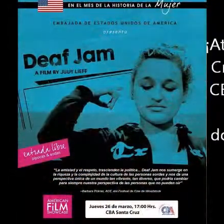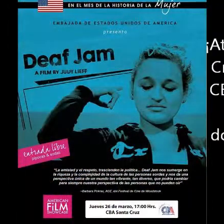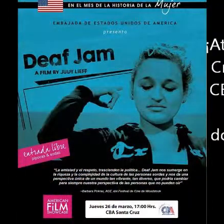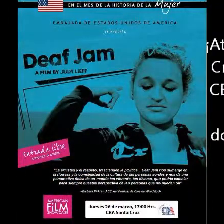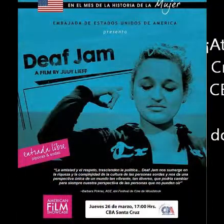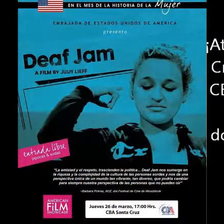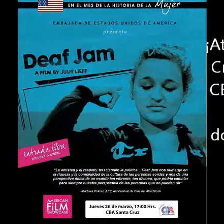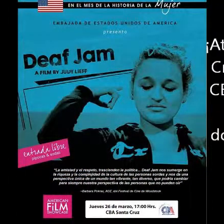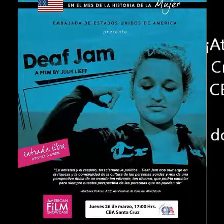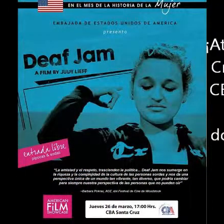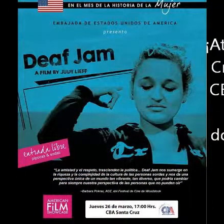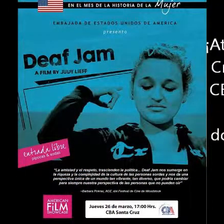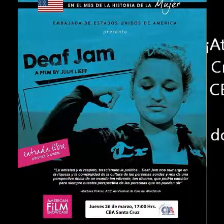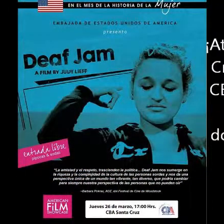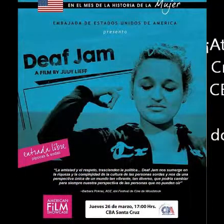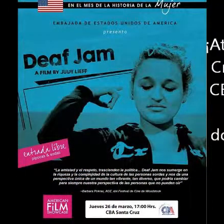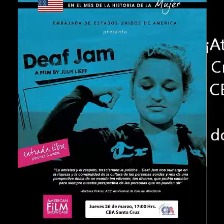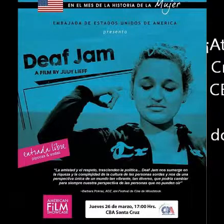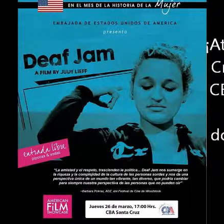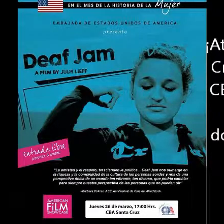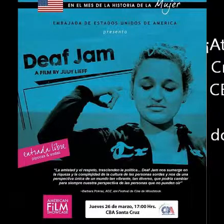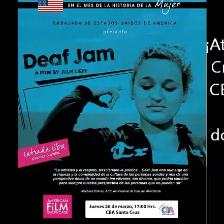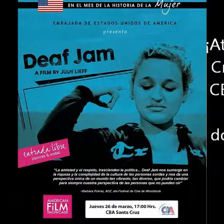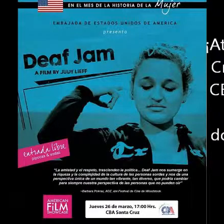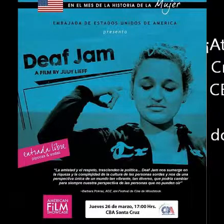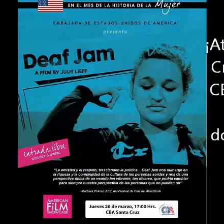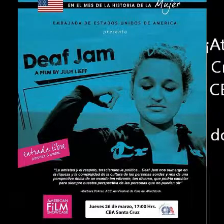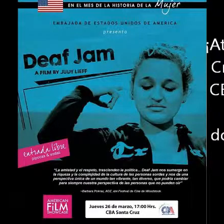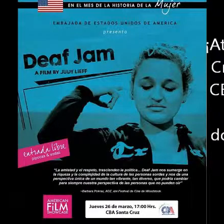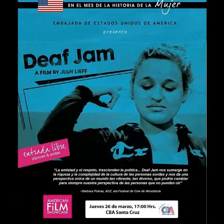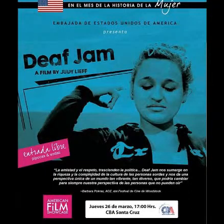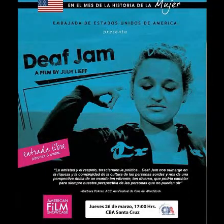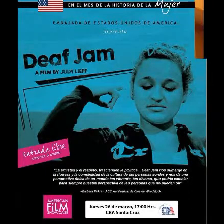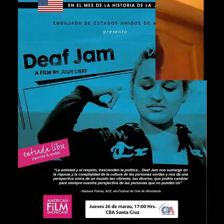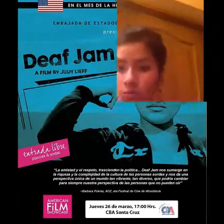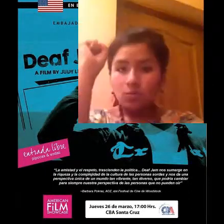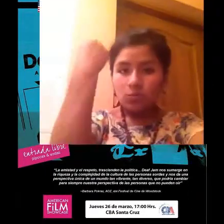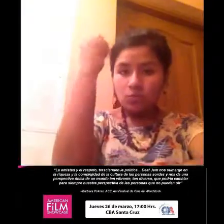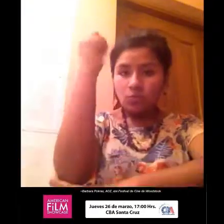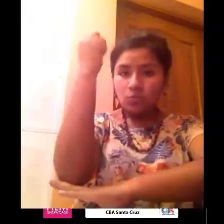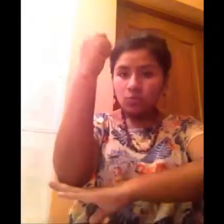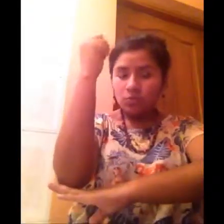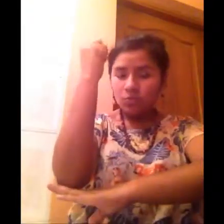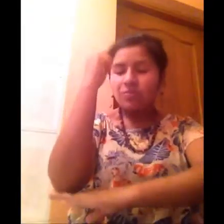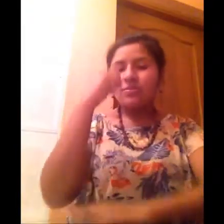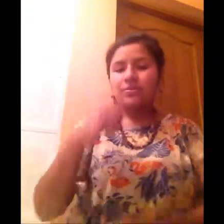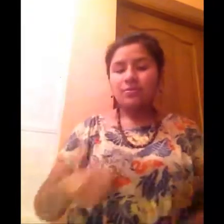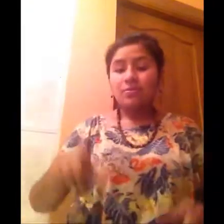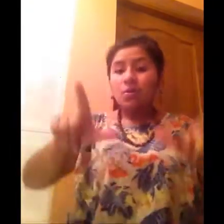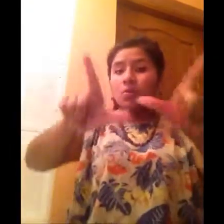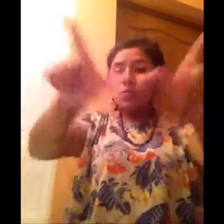I need to close out the bag. I can't see the plastic theree. I can the bag